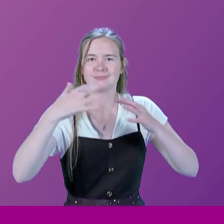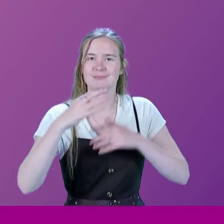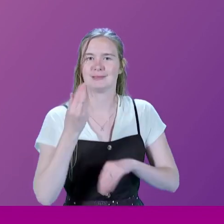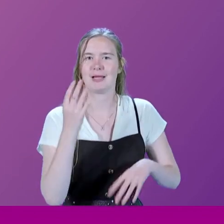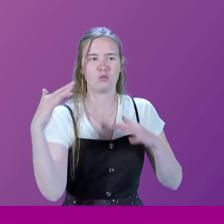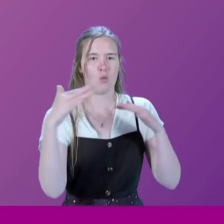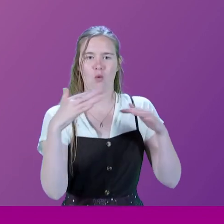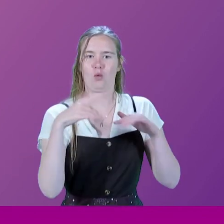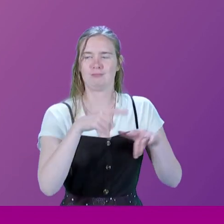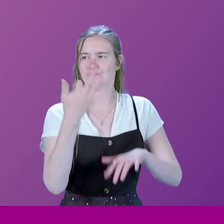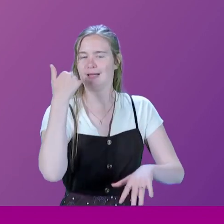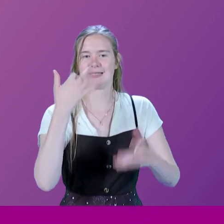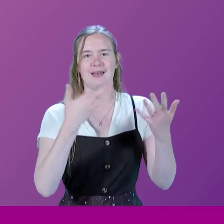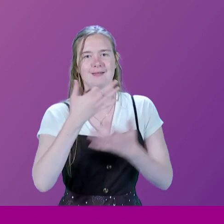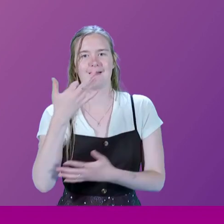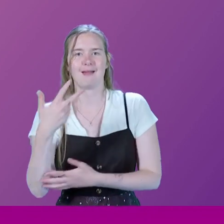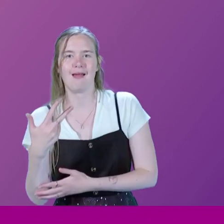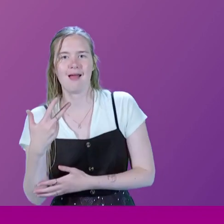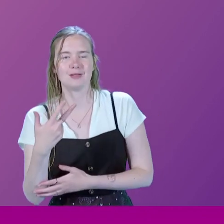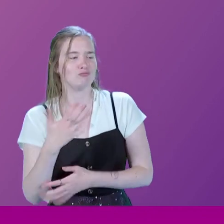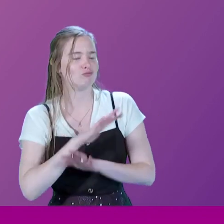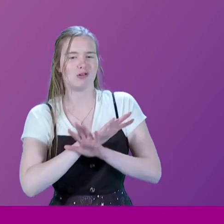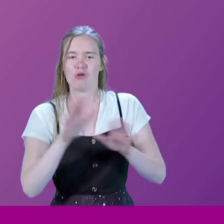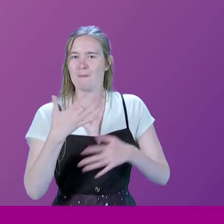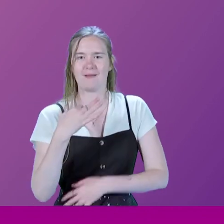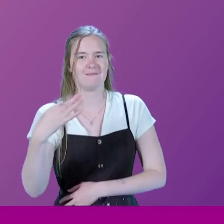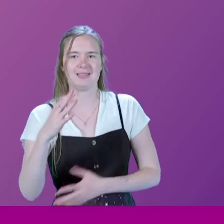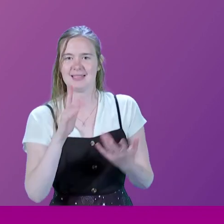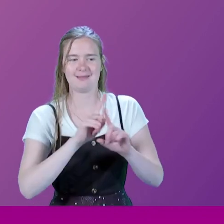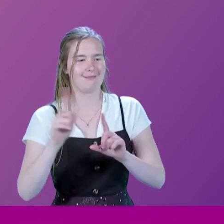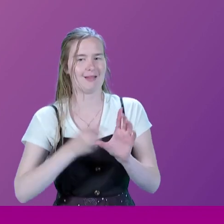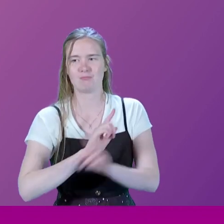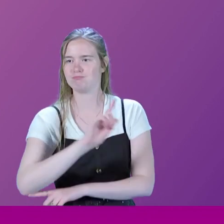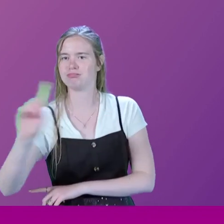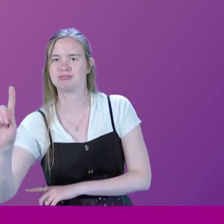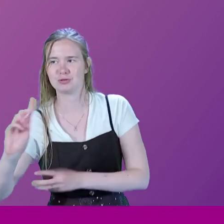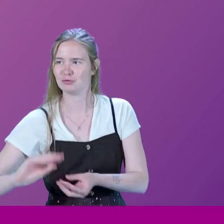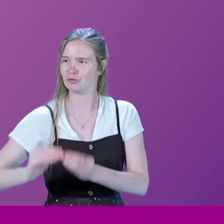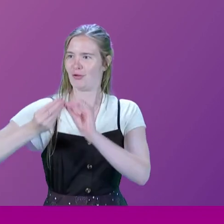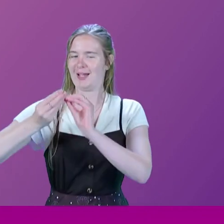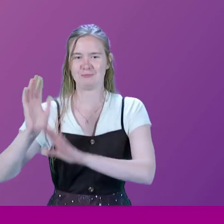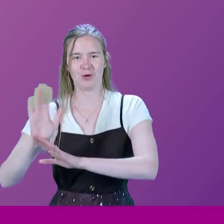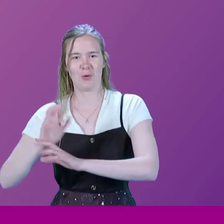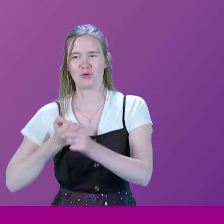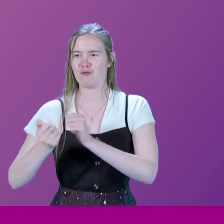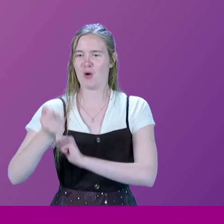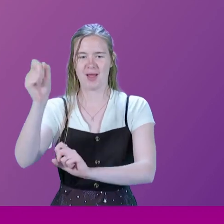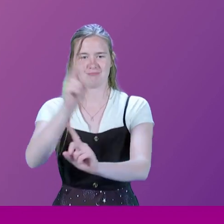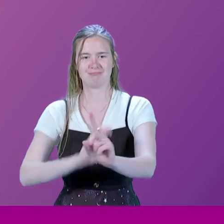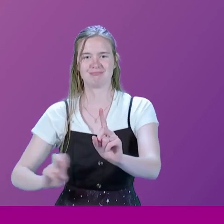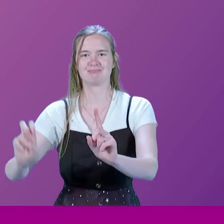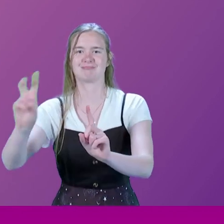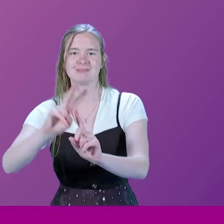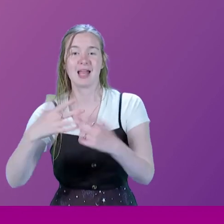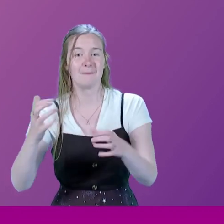in 1998, I would not have been invited ten years later to make a series about railway journeys, which I've been